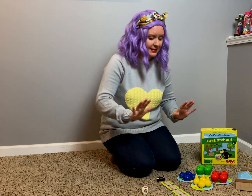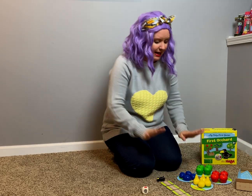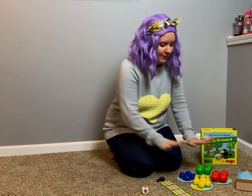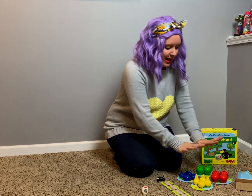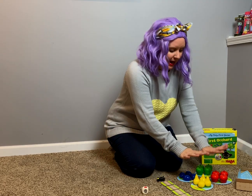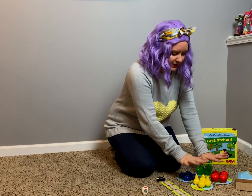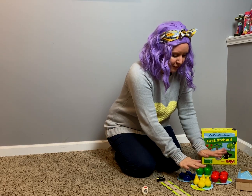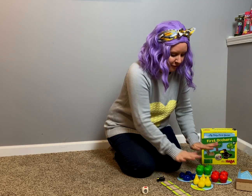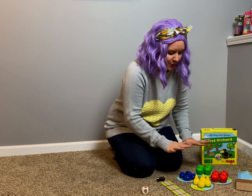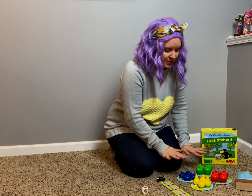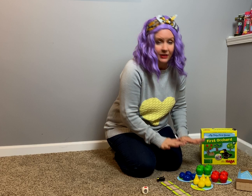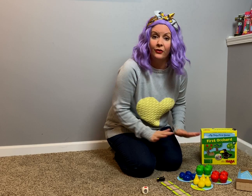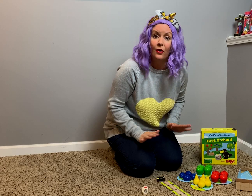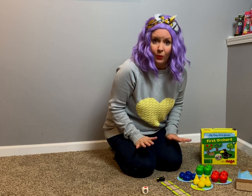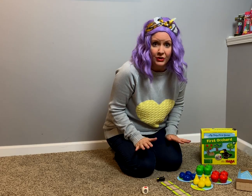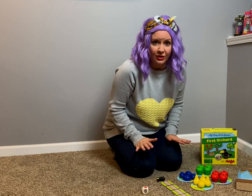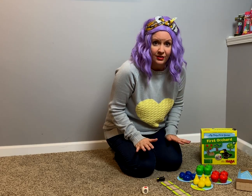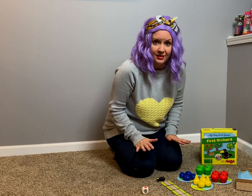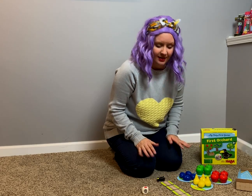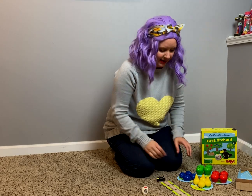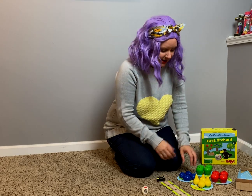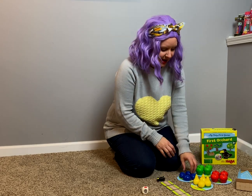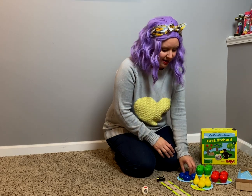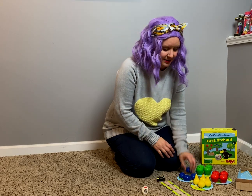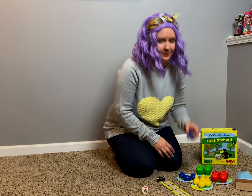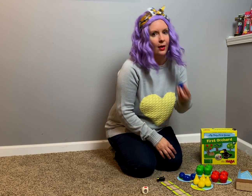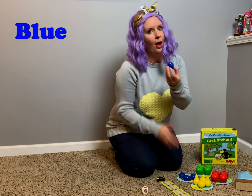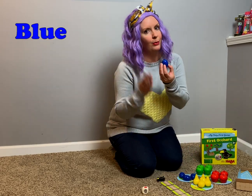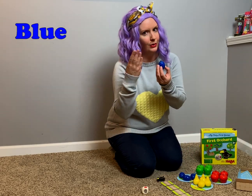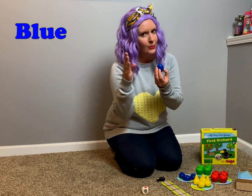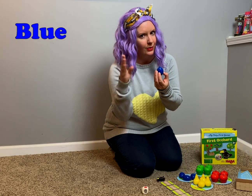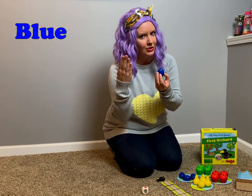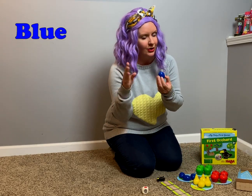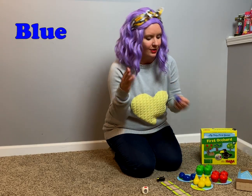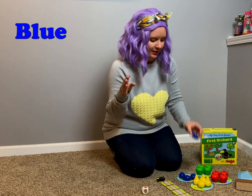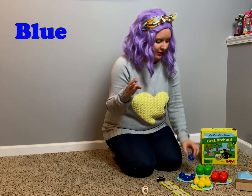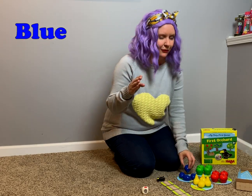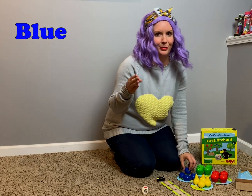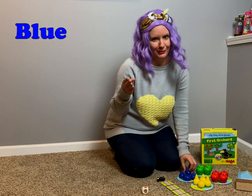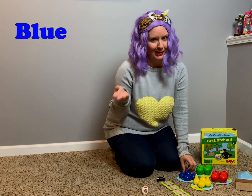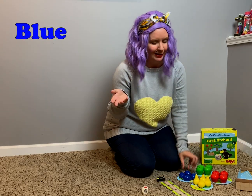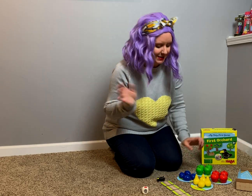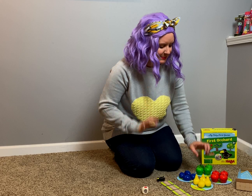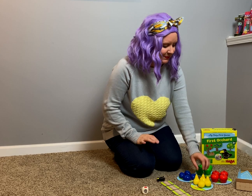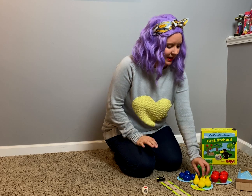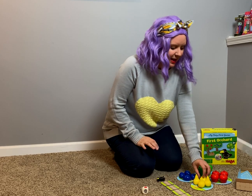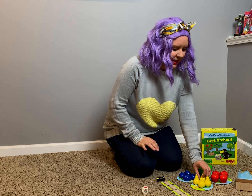game has four different orchards. It has a blue orchard for blueberries. It